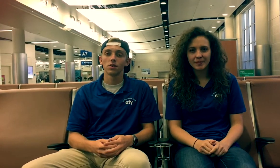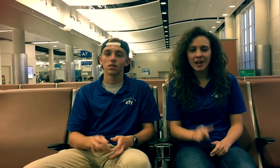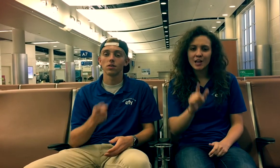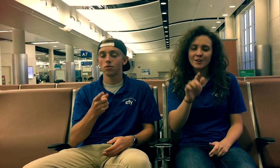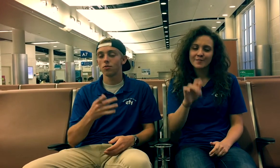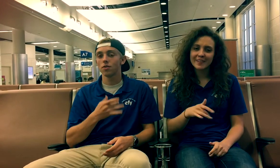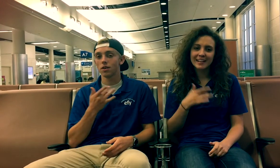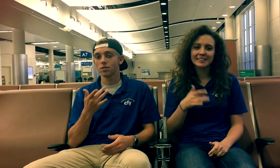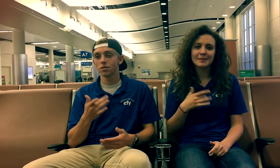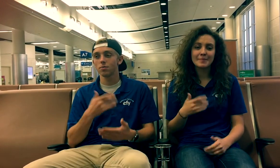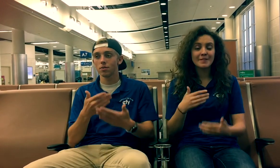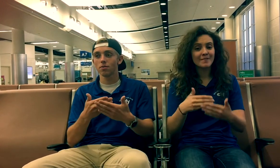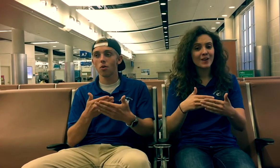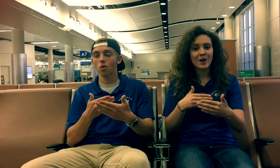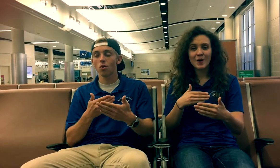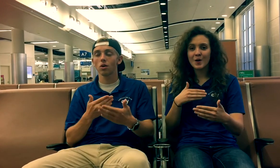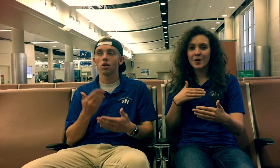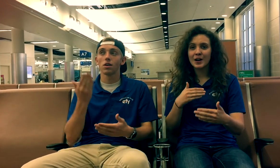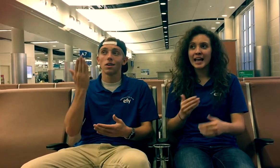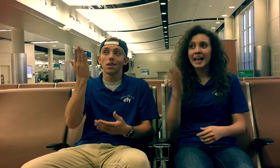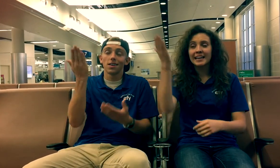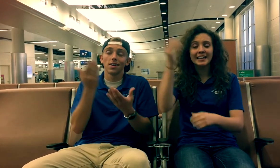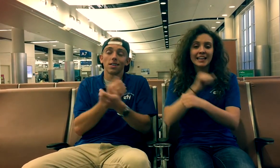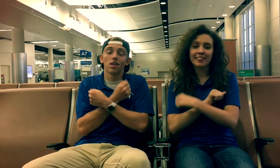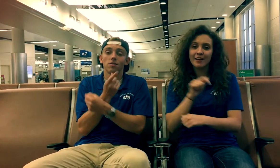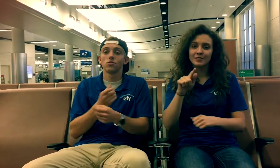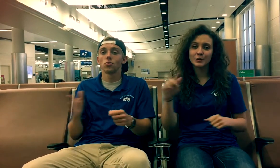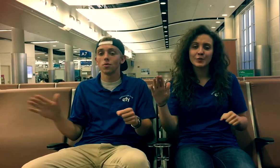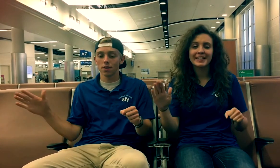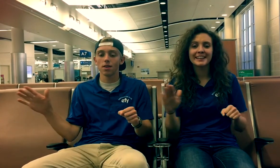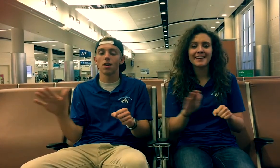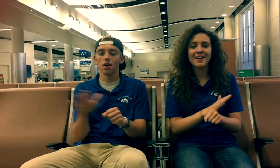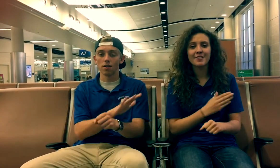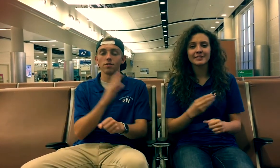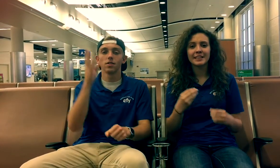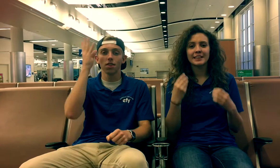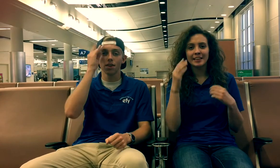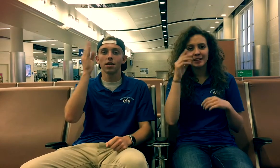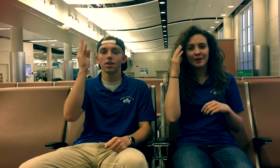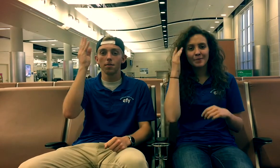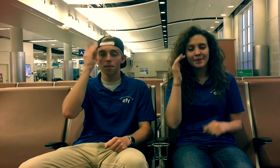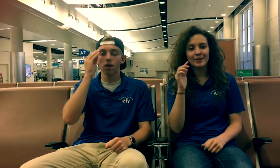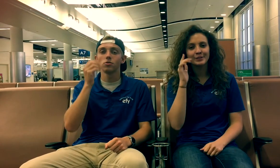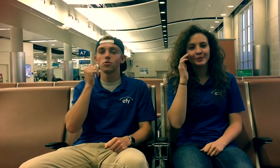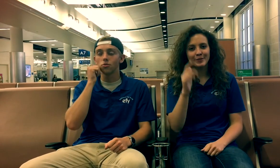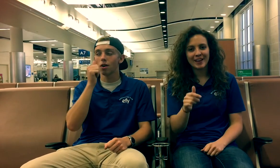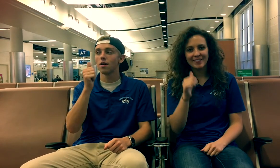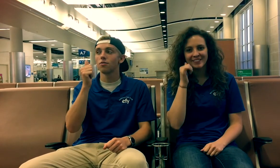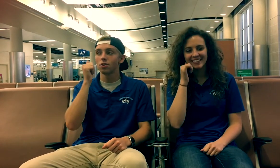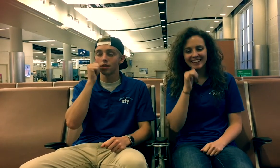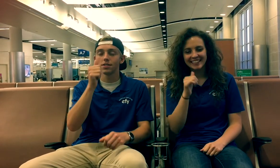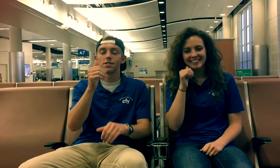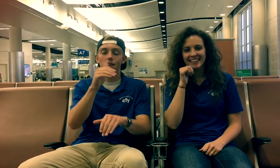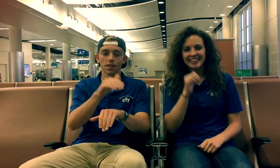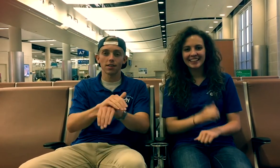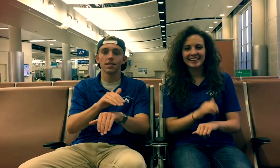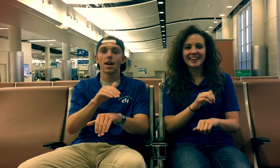You've felt it before He loves you enough to think about you every day and